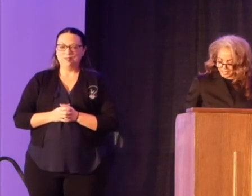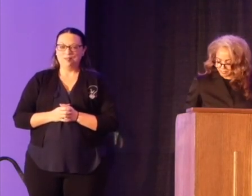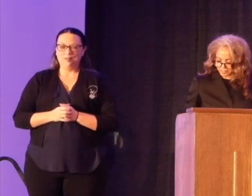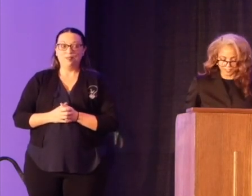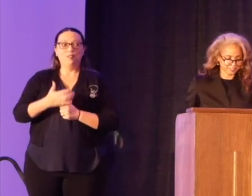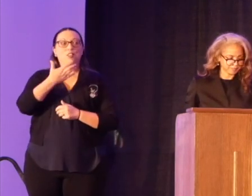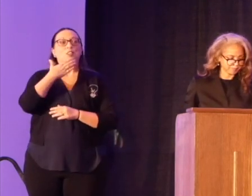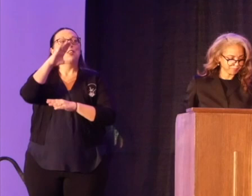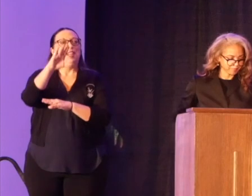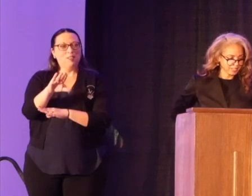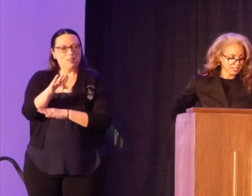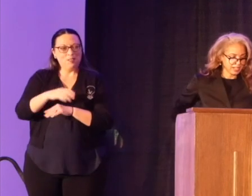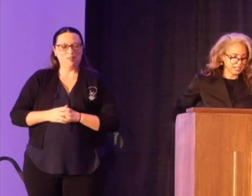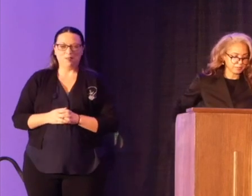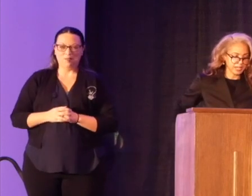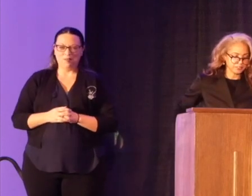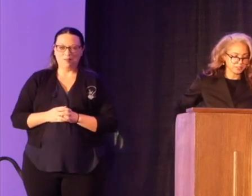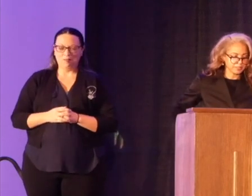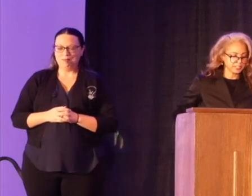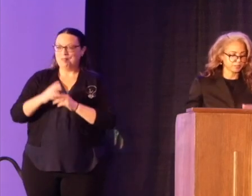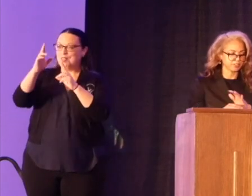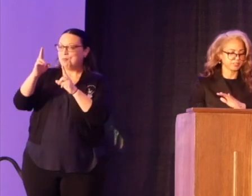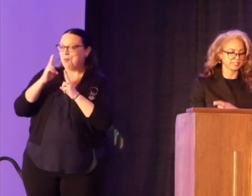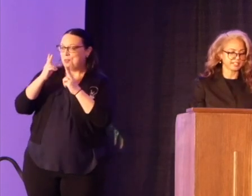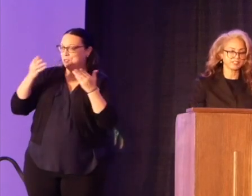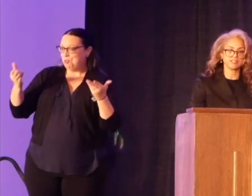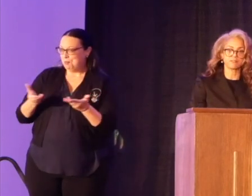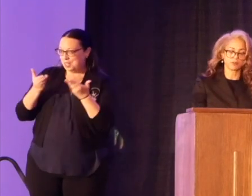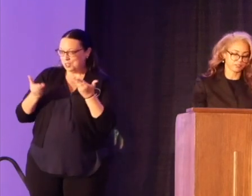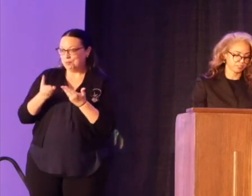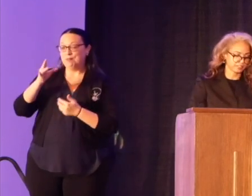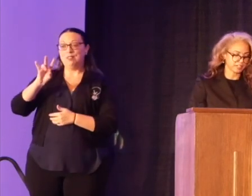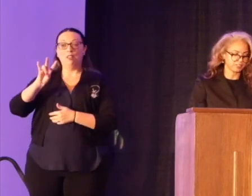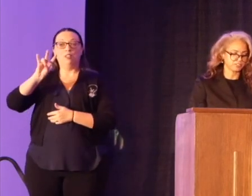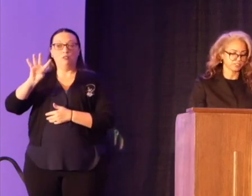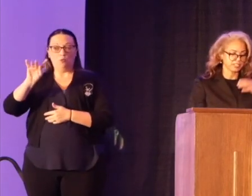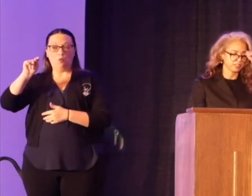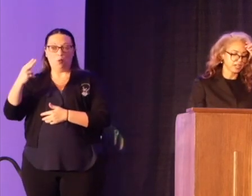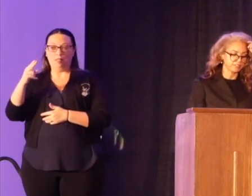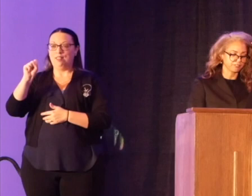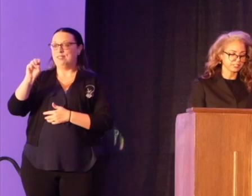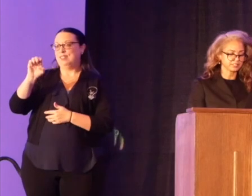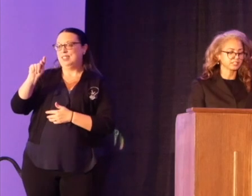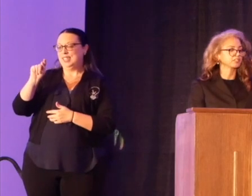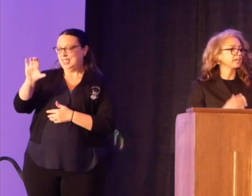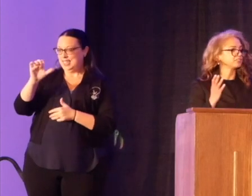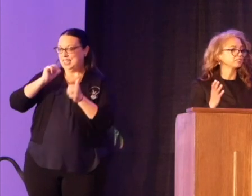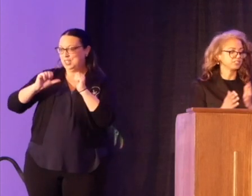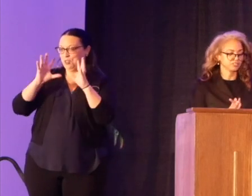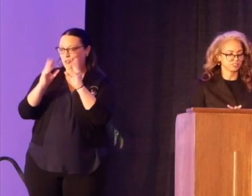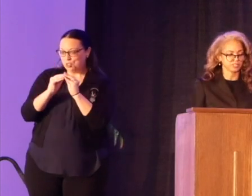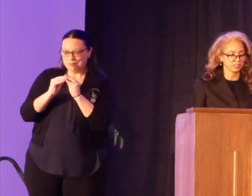Good afternoon. I'm honored to be here with you at the 74th Southeastern Theater Conference, and